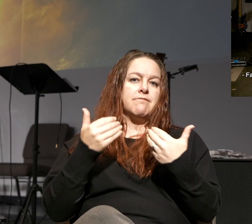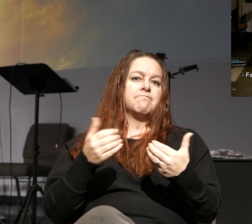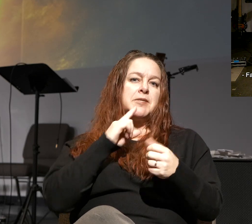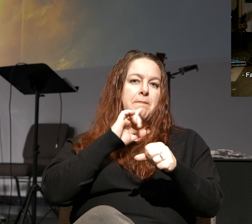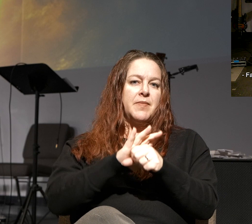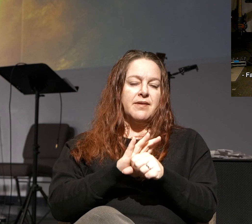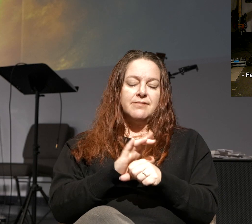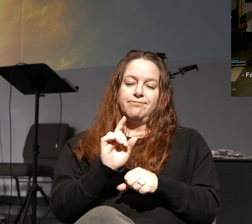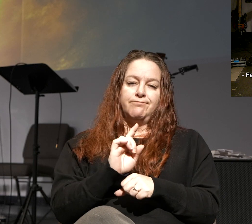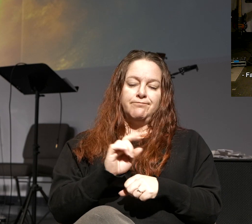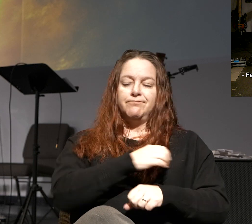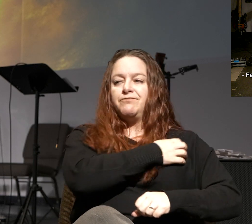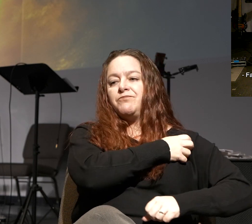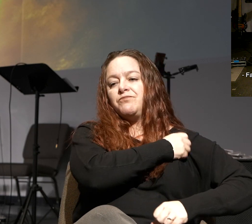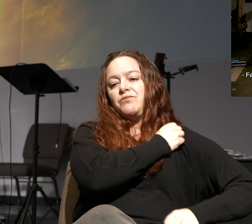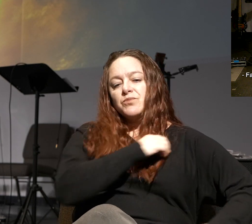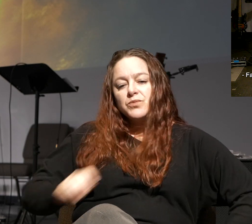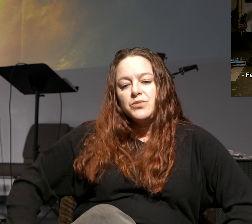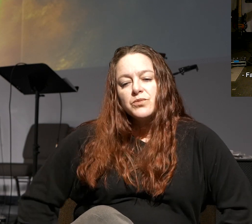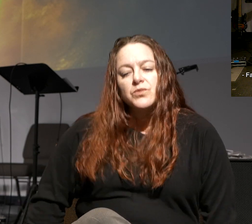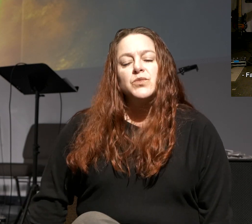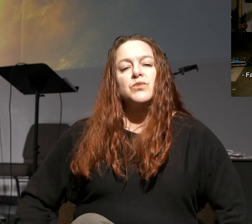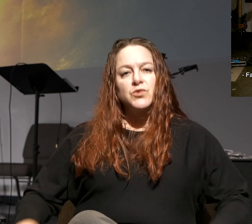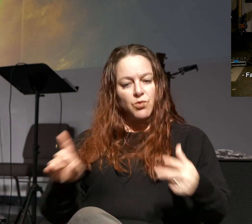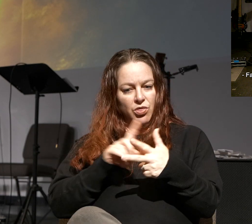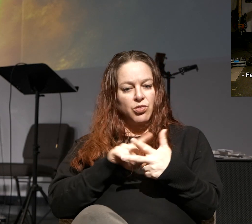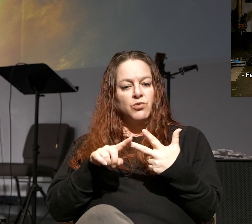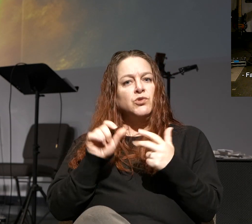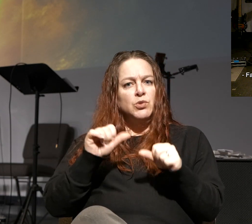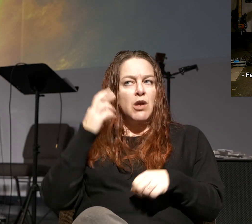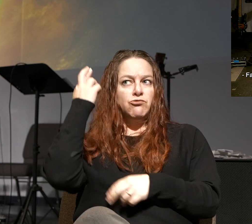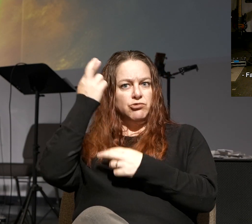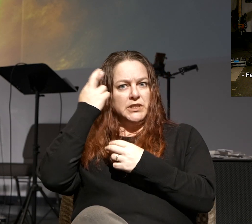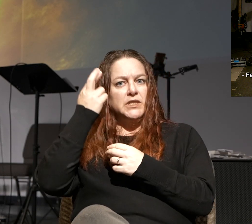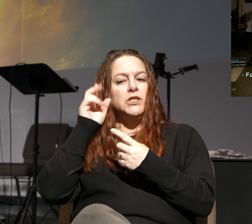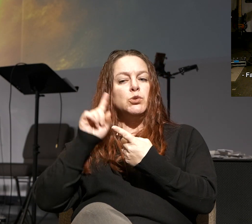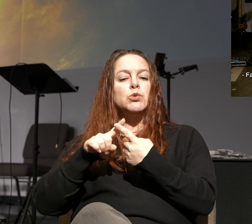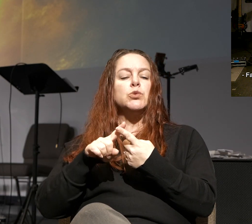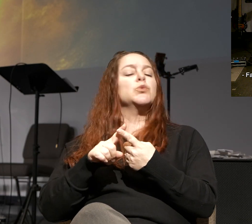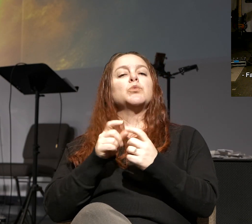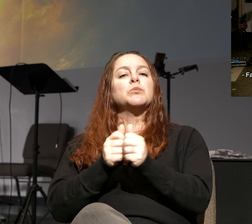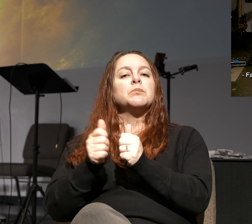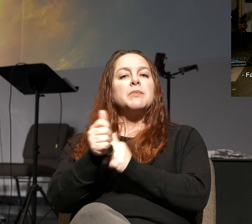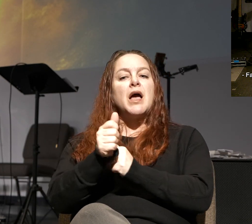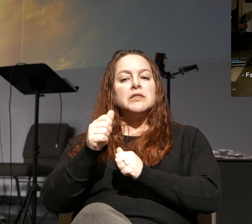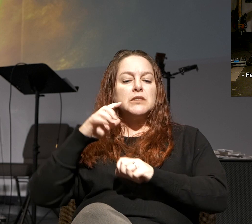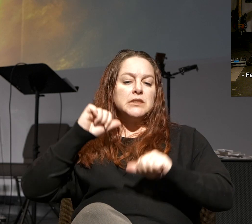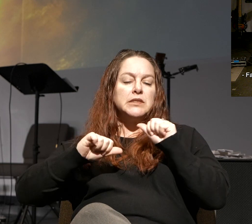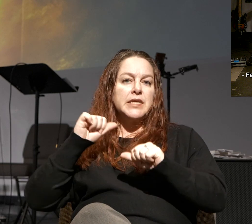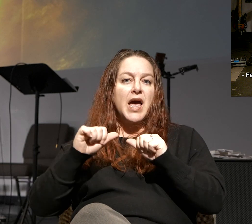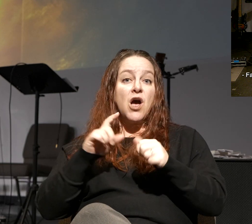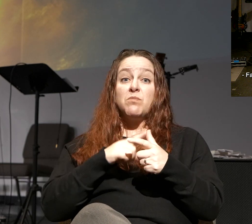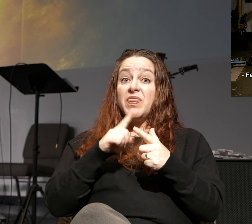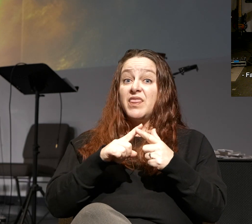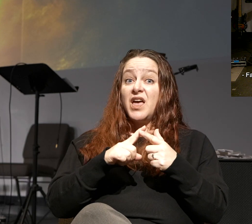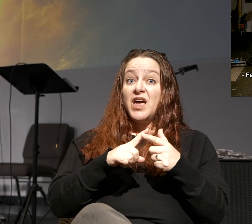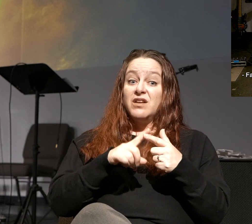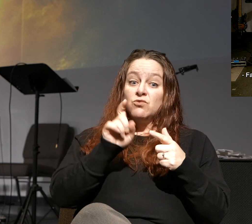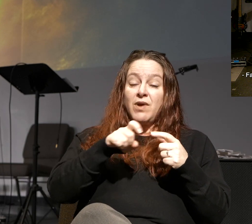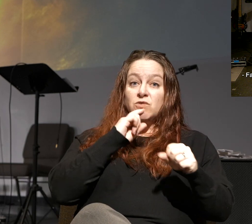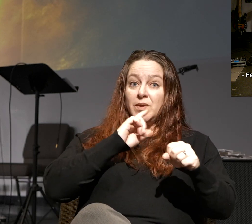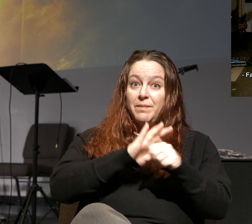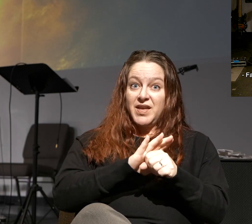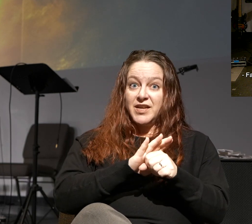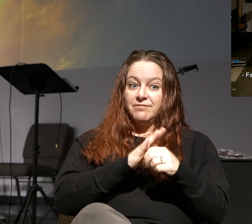And so the three stages, you can reason to a point of probability beyond a reasonable doubt, but then it takes commitment.